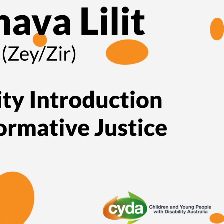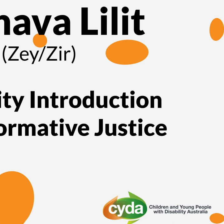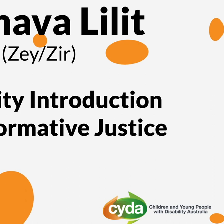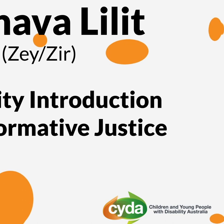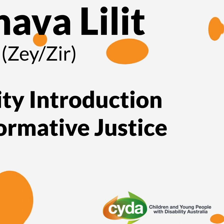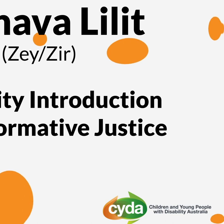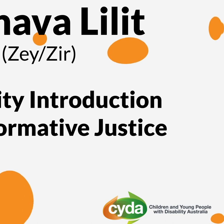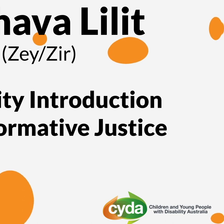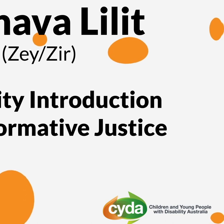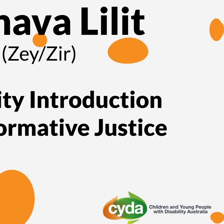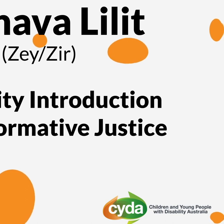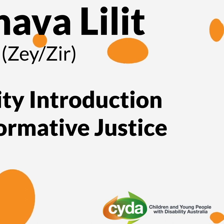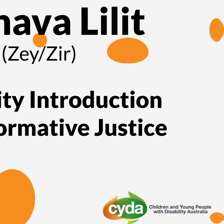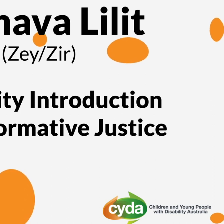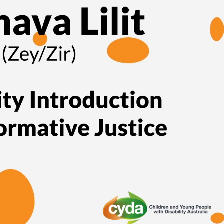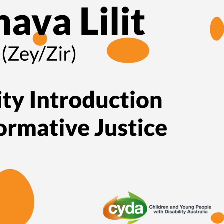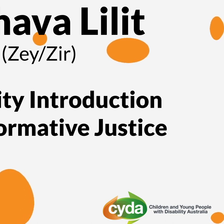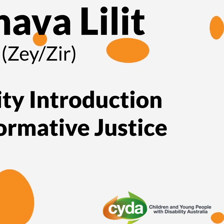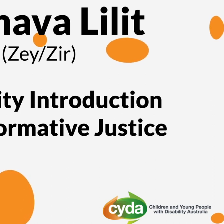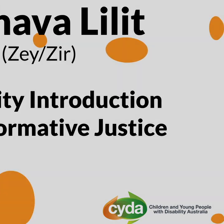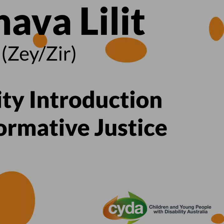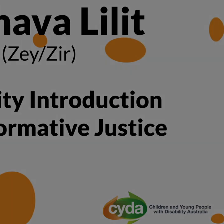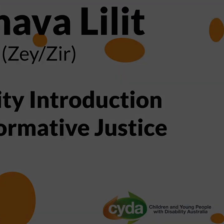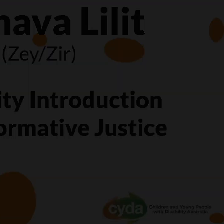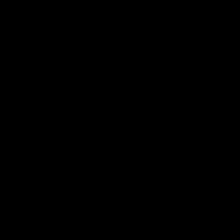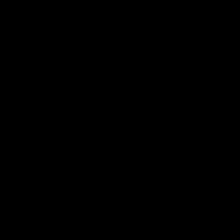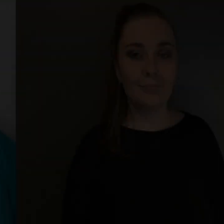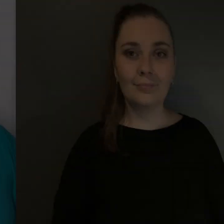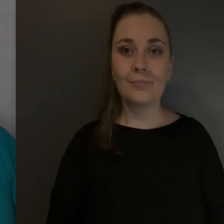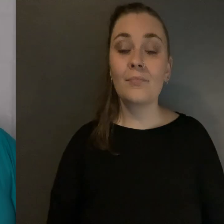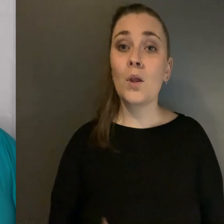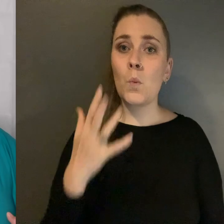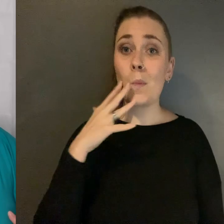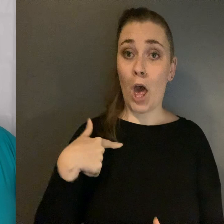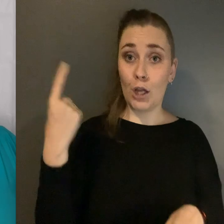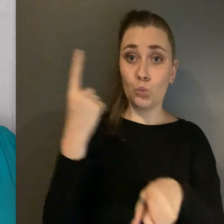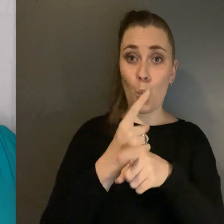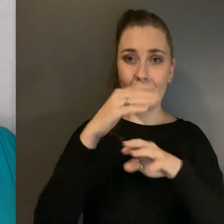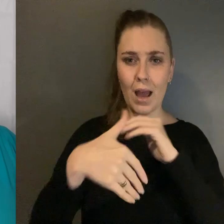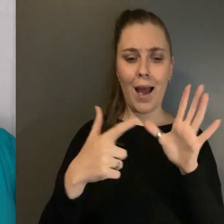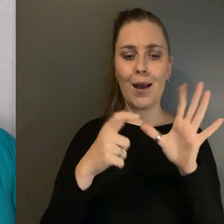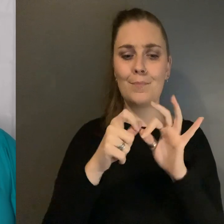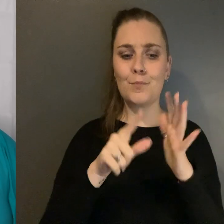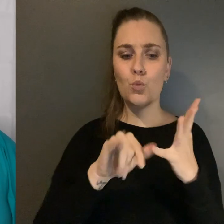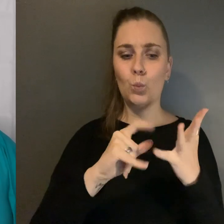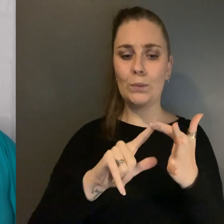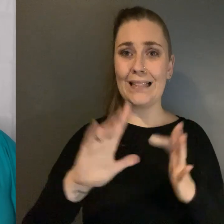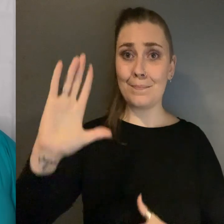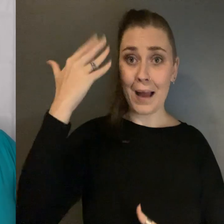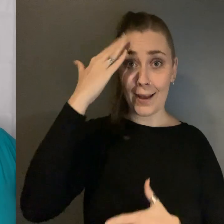Introduction to Transformative Justice When I talk about the abuse I've experienced as a mad,